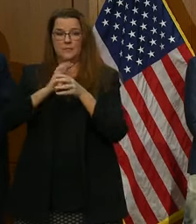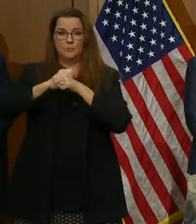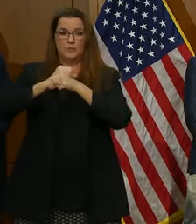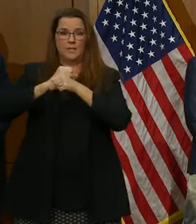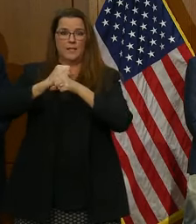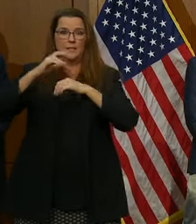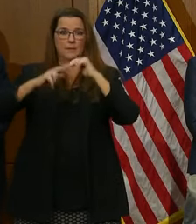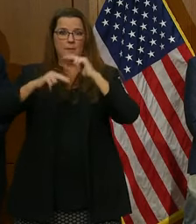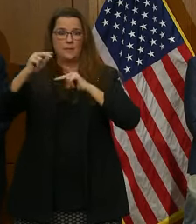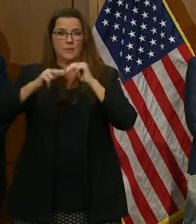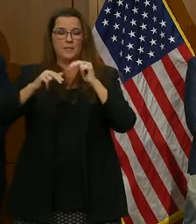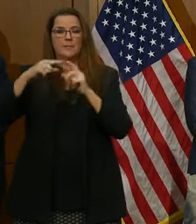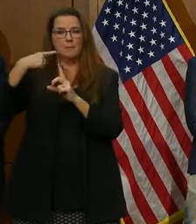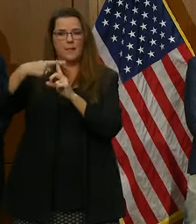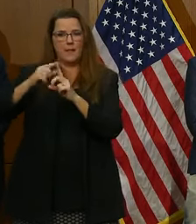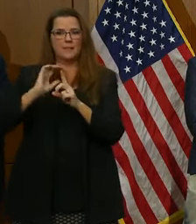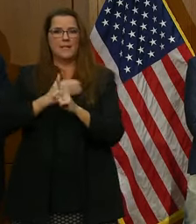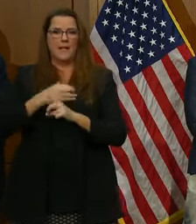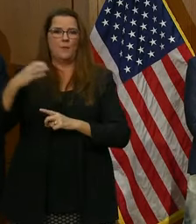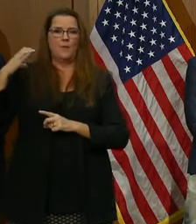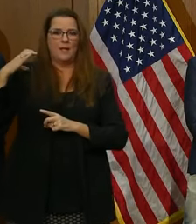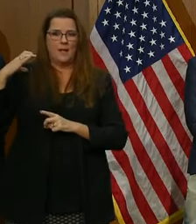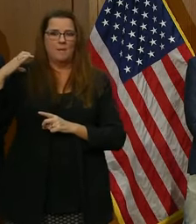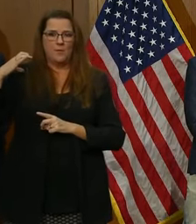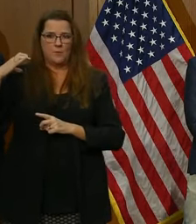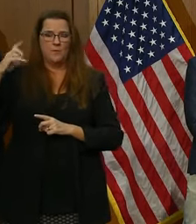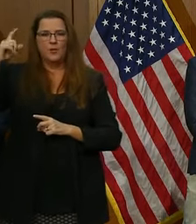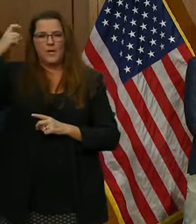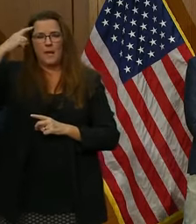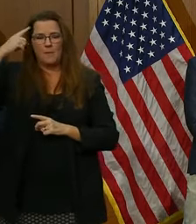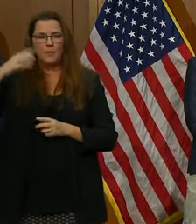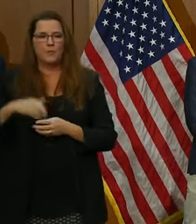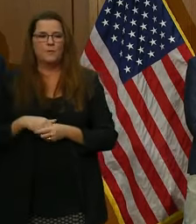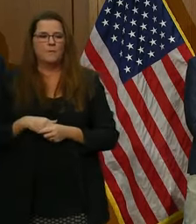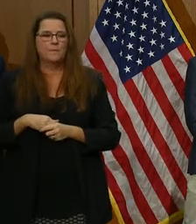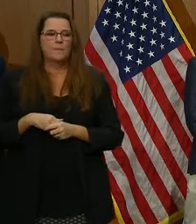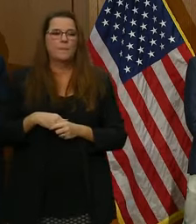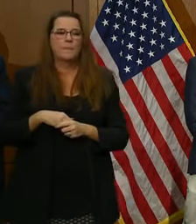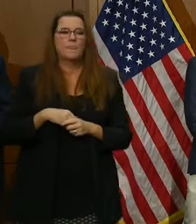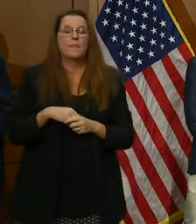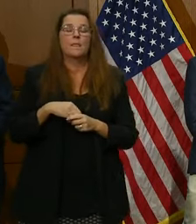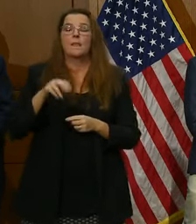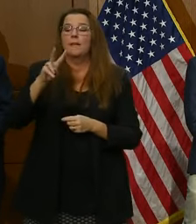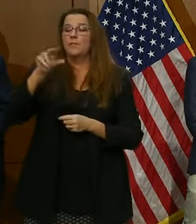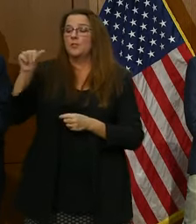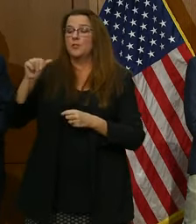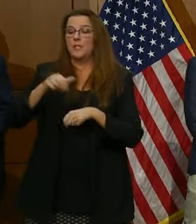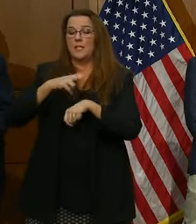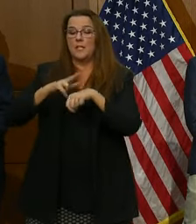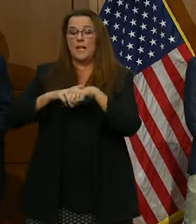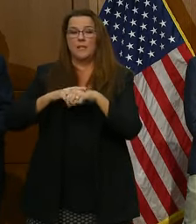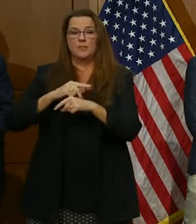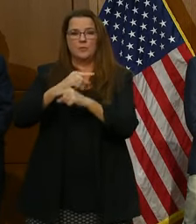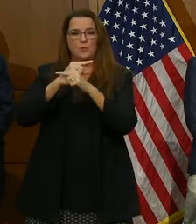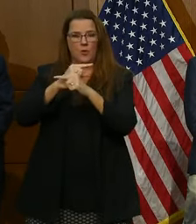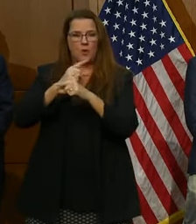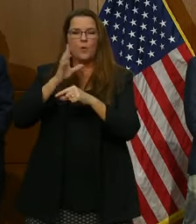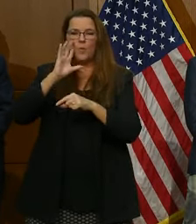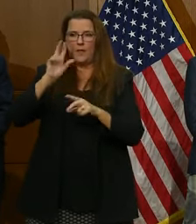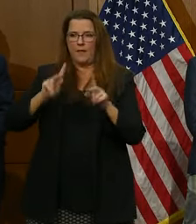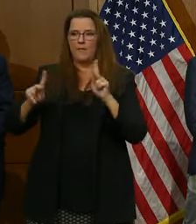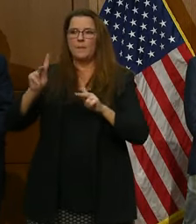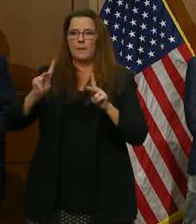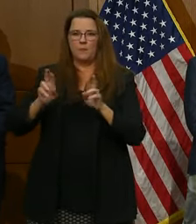including our Capitol. The Virginia National Guard will have personnel on standby to assist law enforcement, and you